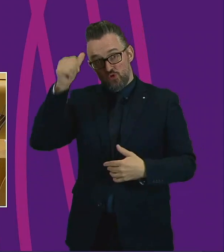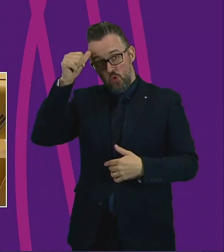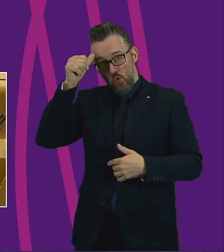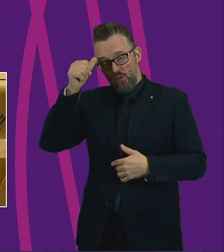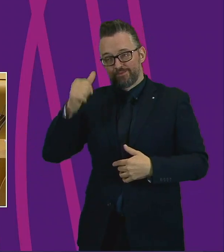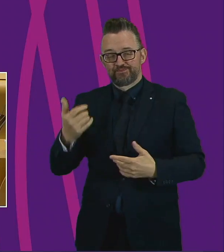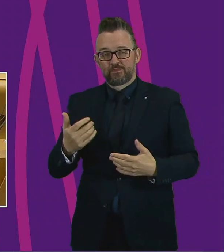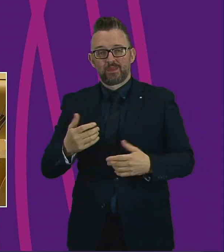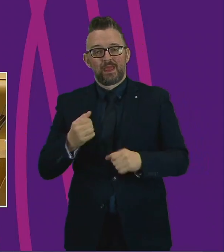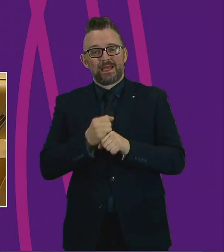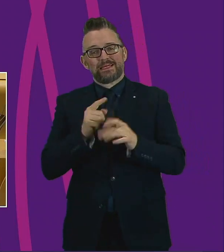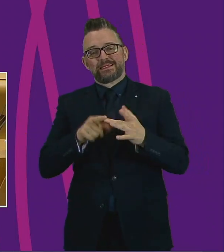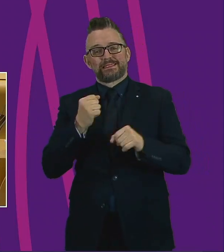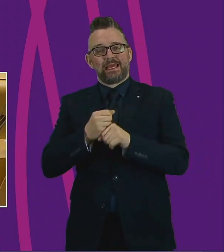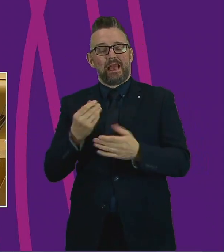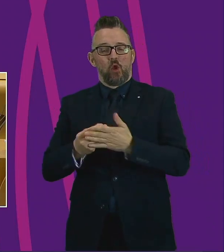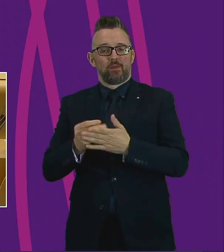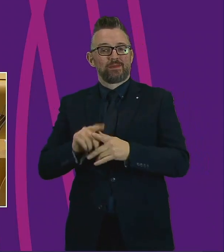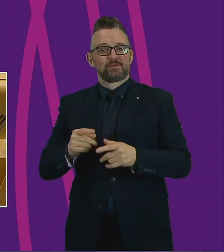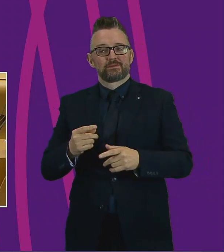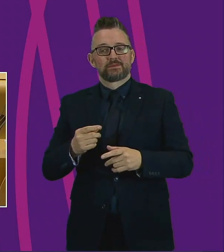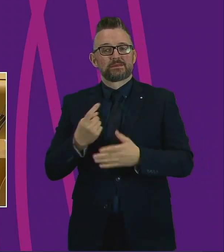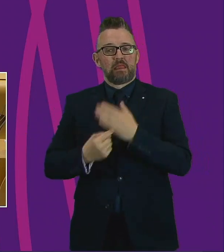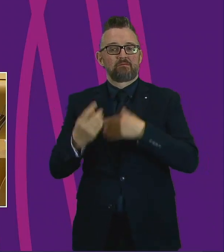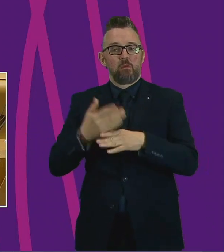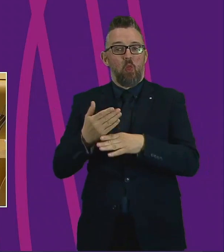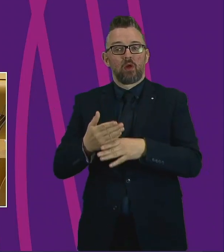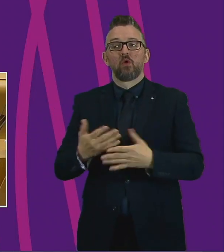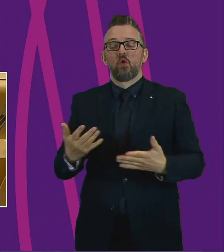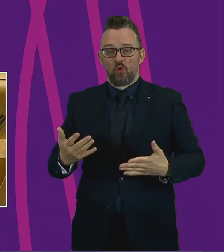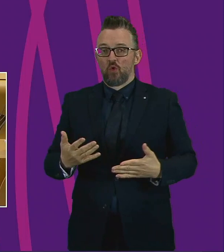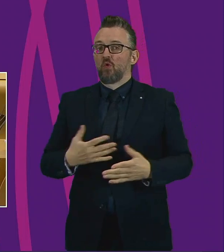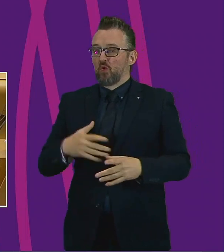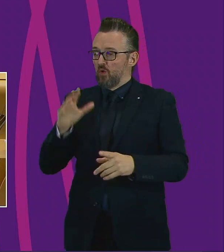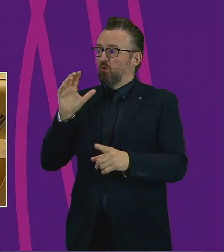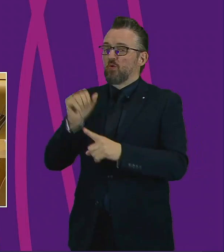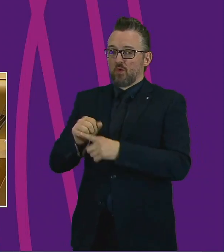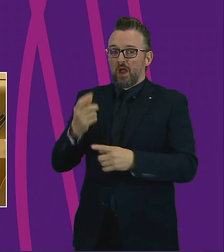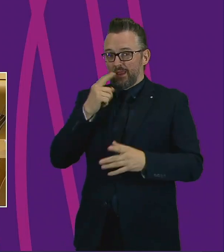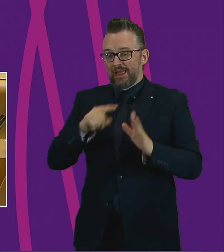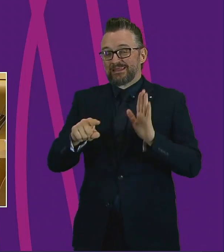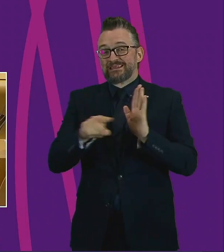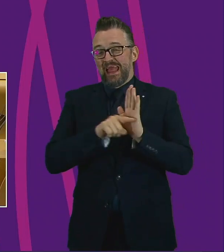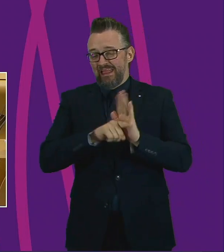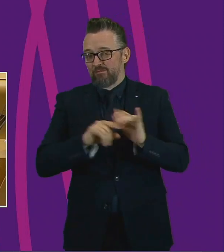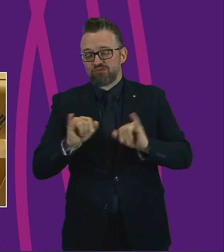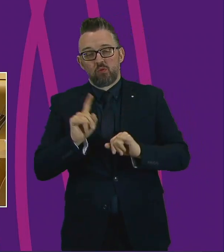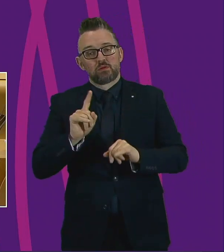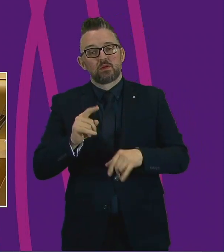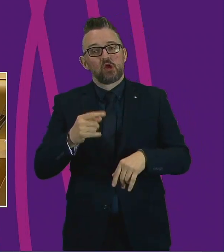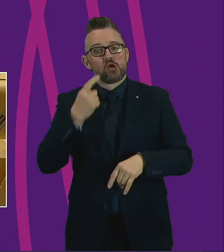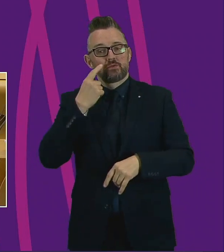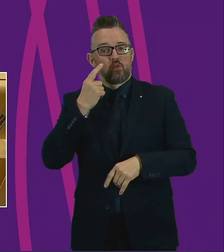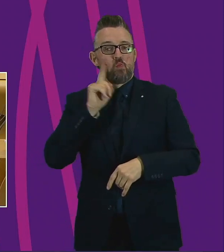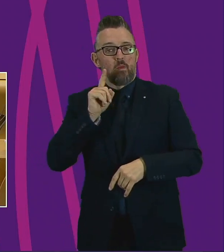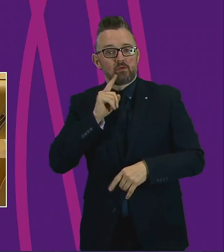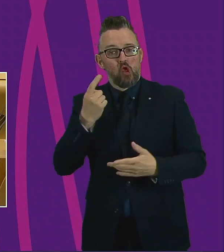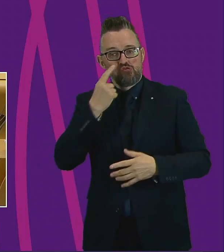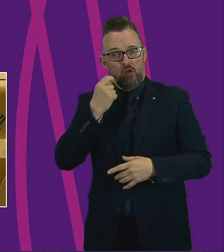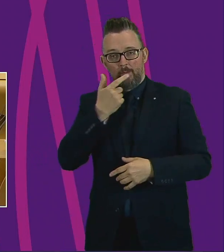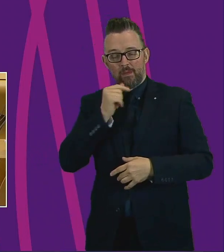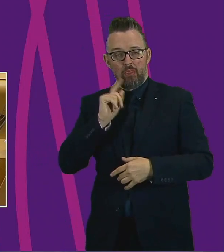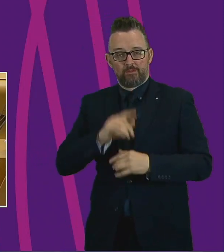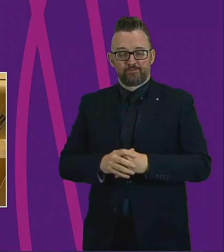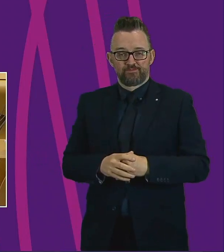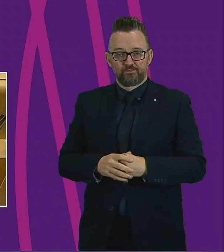bad for individual people, but it is now clear how its negative impact disproportionately affects women and young people. We knew that working conditions